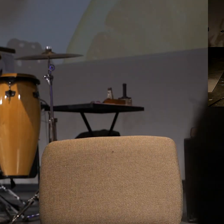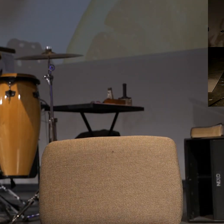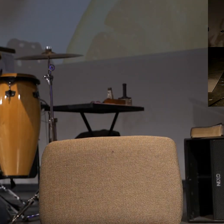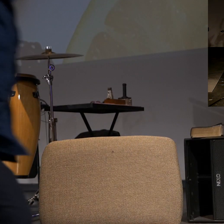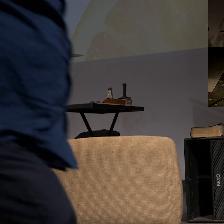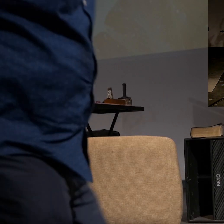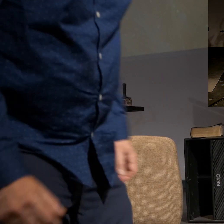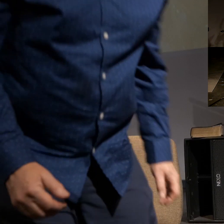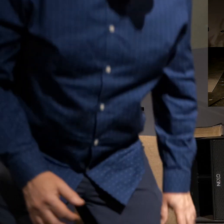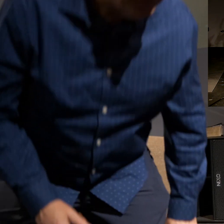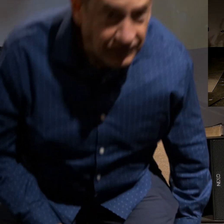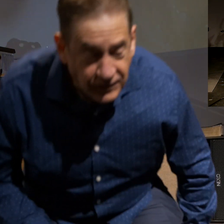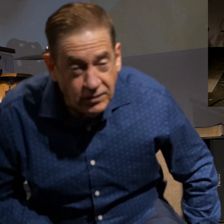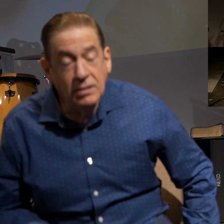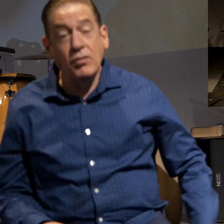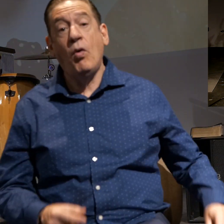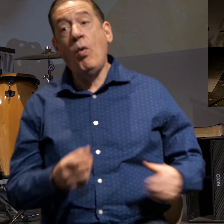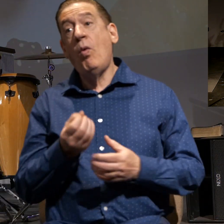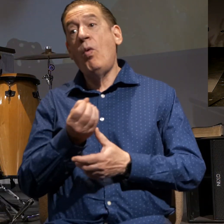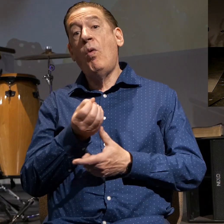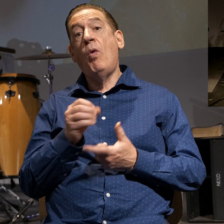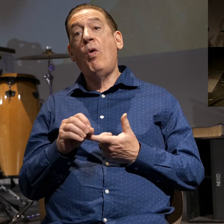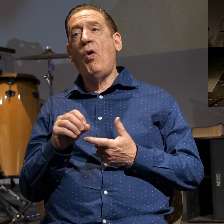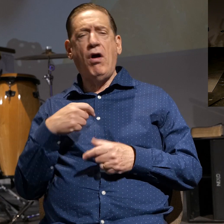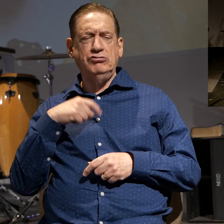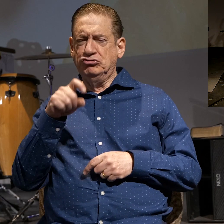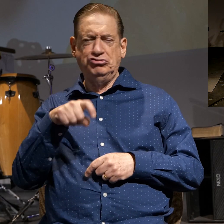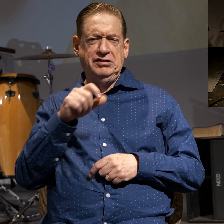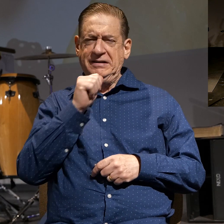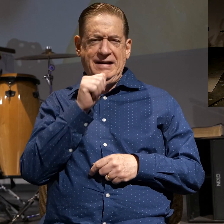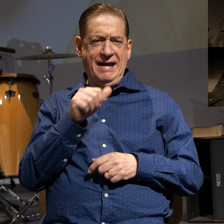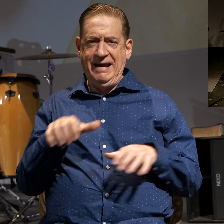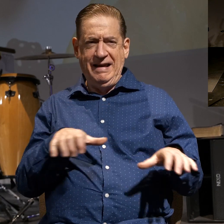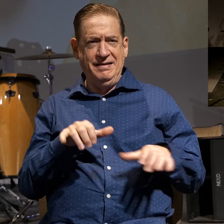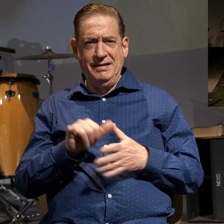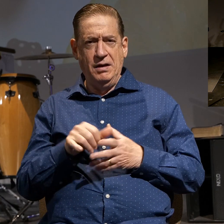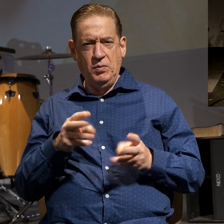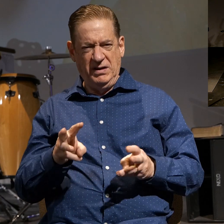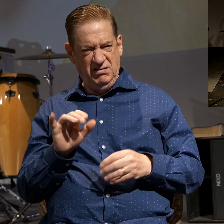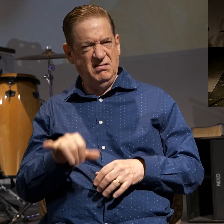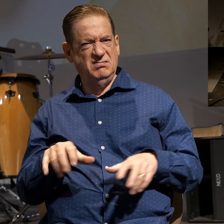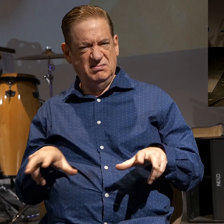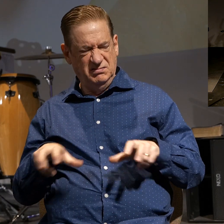Or, I shouldn't have acted like that. Oh my goodness, that was selfish.